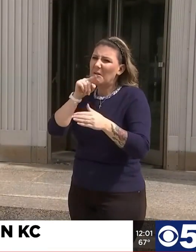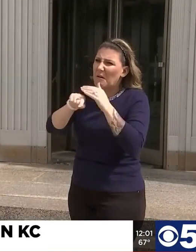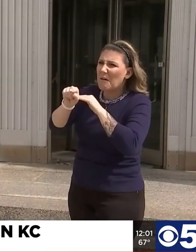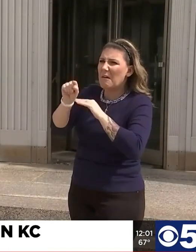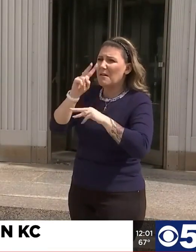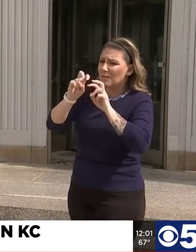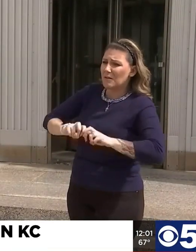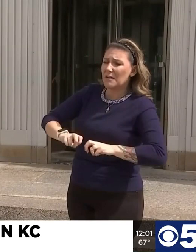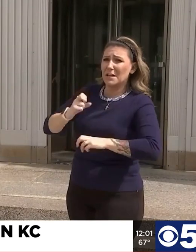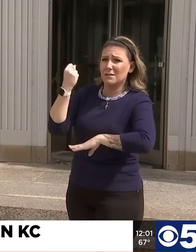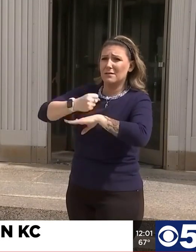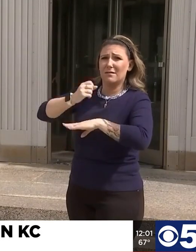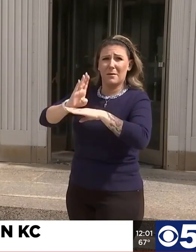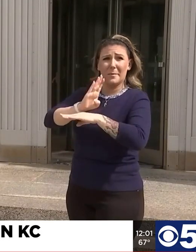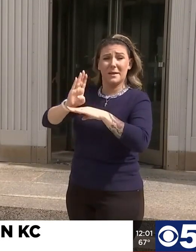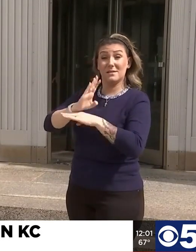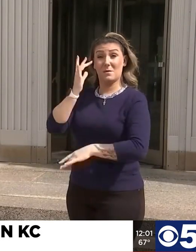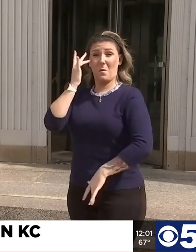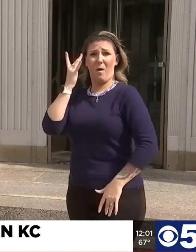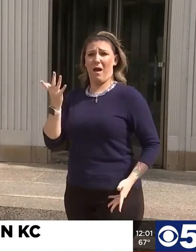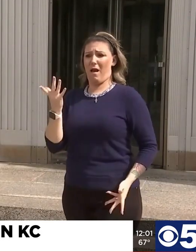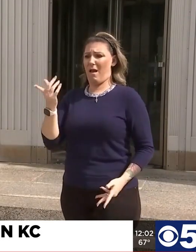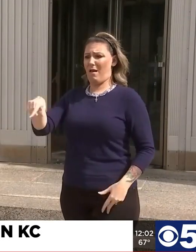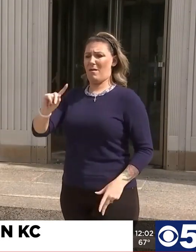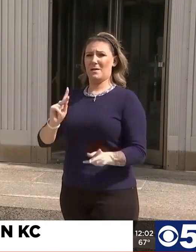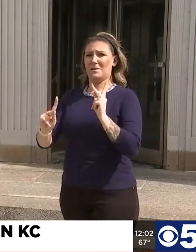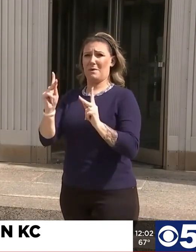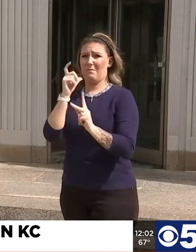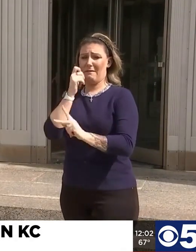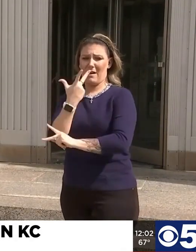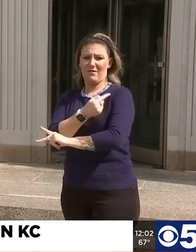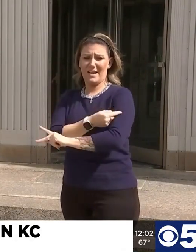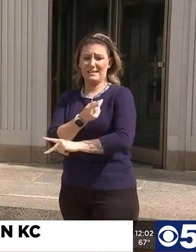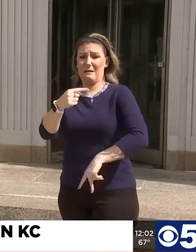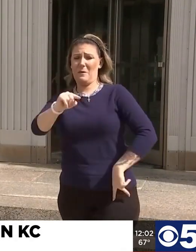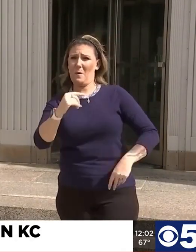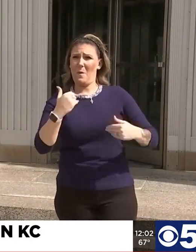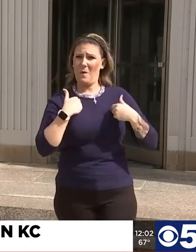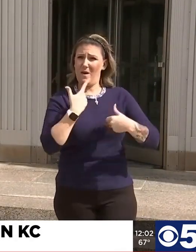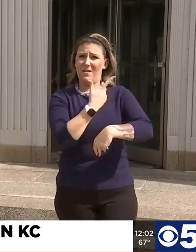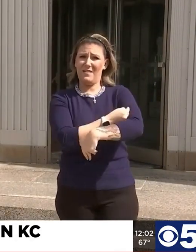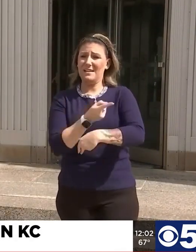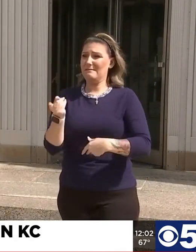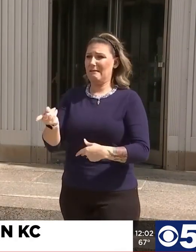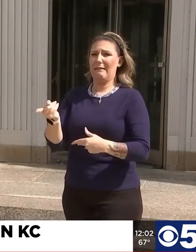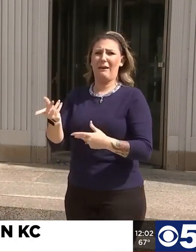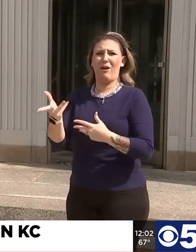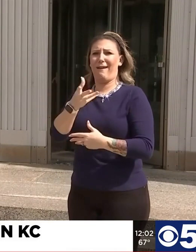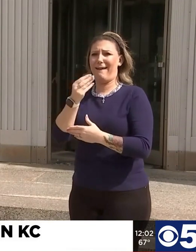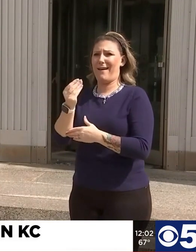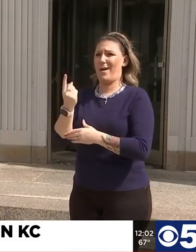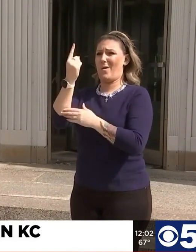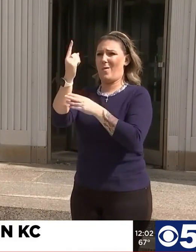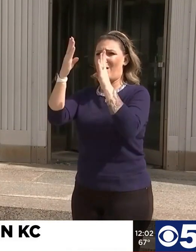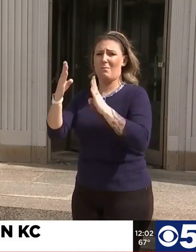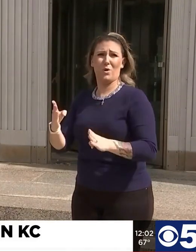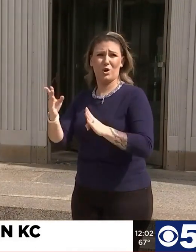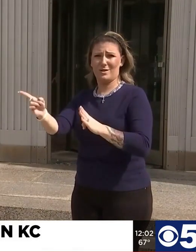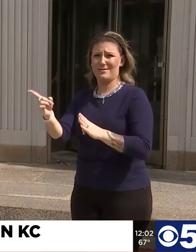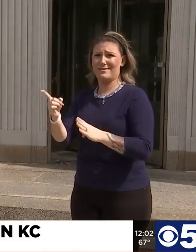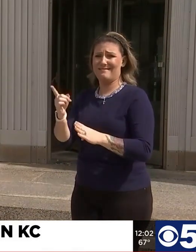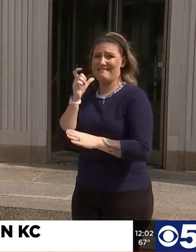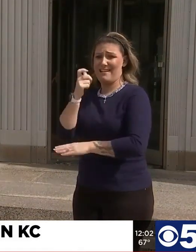down a business because some folks are unvaccinated and some people who are vaccinated are there and an unvaccinated person is maskless